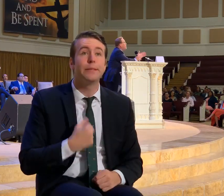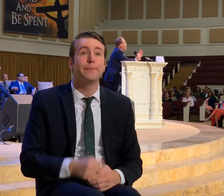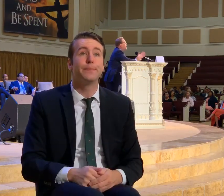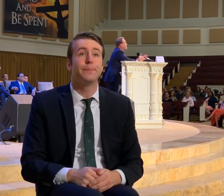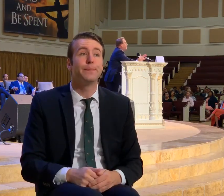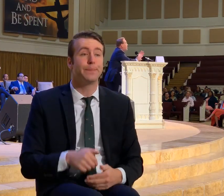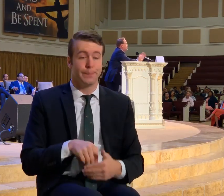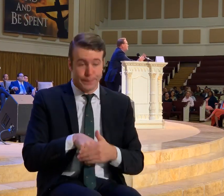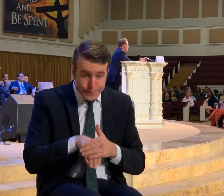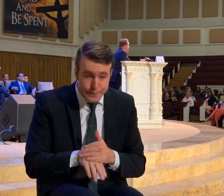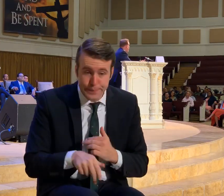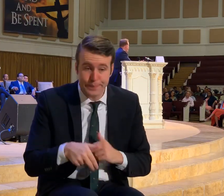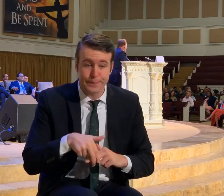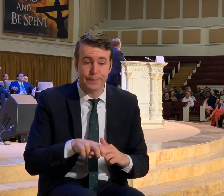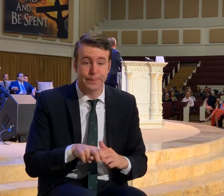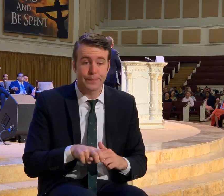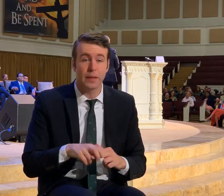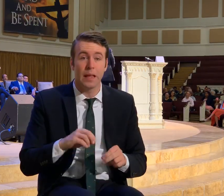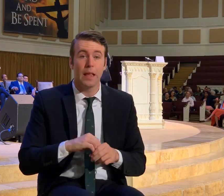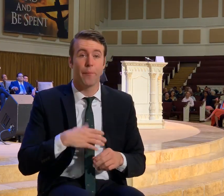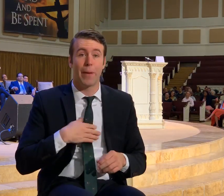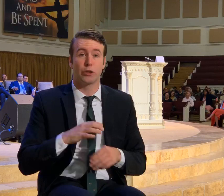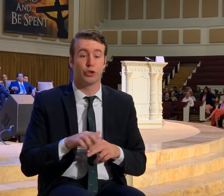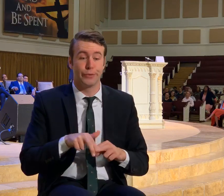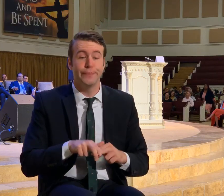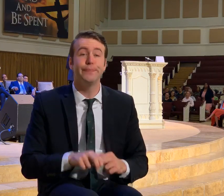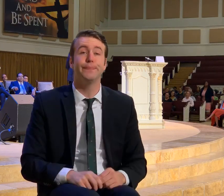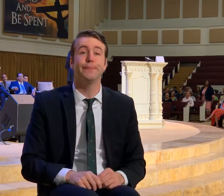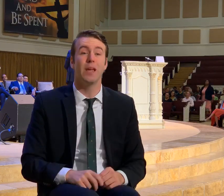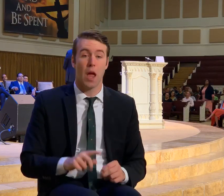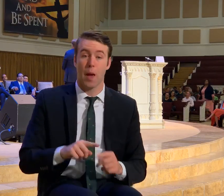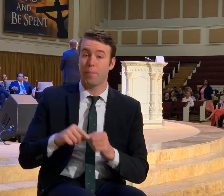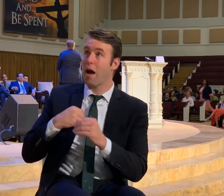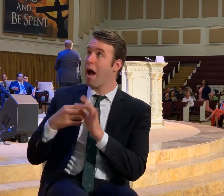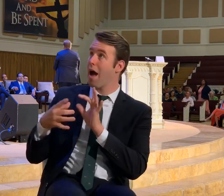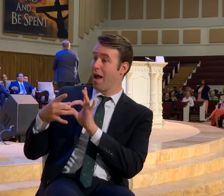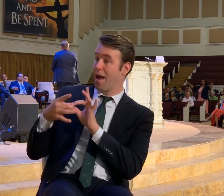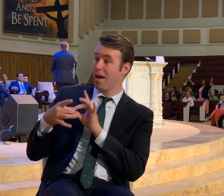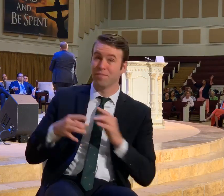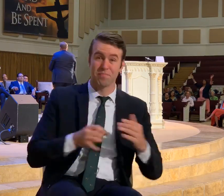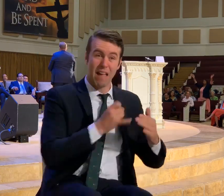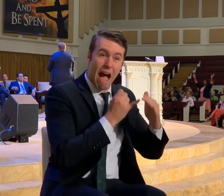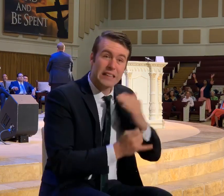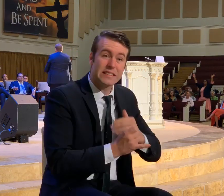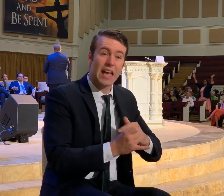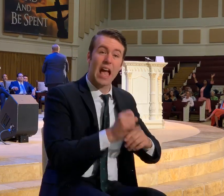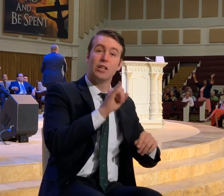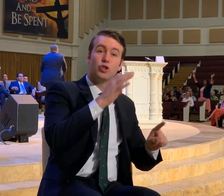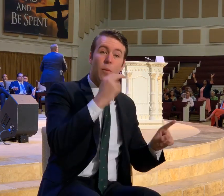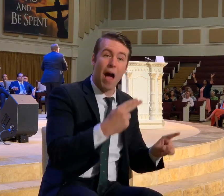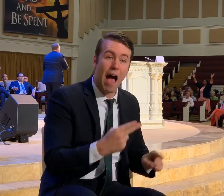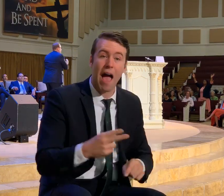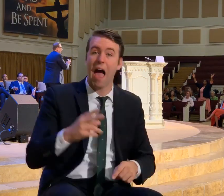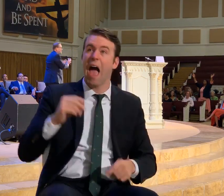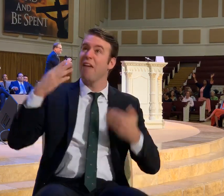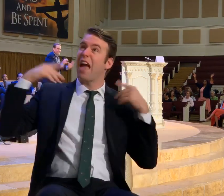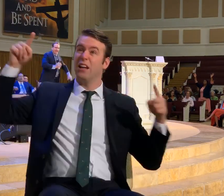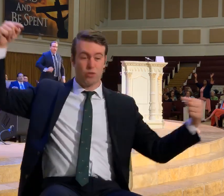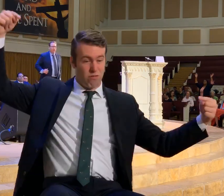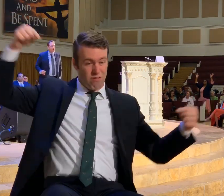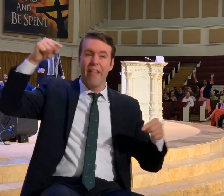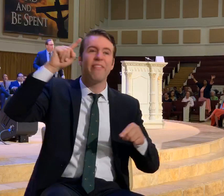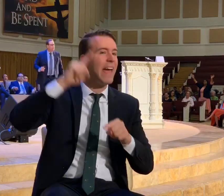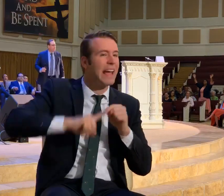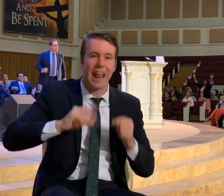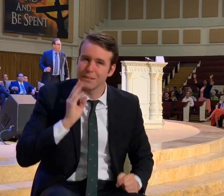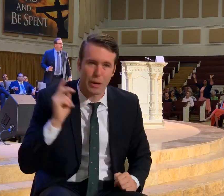And little old you. Walked in the door. And set them at church. And you have access to something. That Isaiah. And Jeremiah. And Gabriel. Michael. Never got to